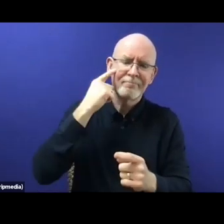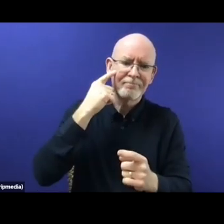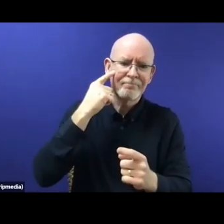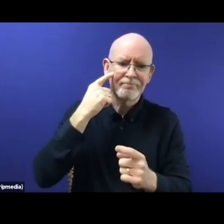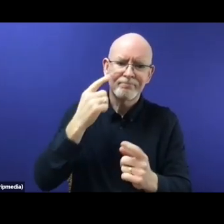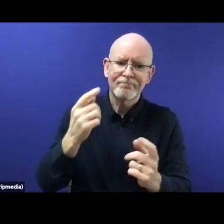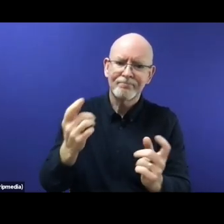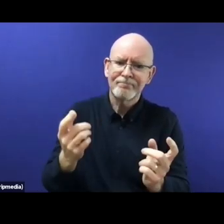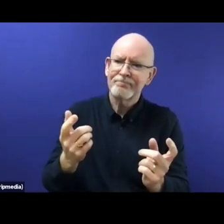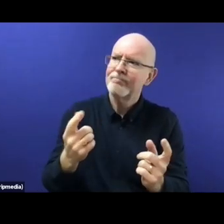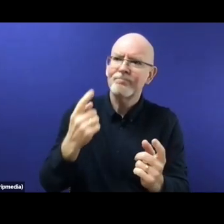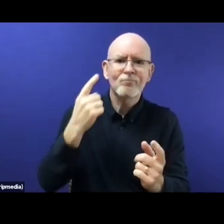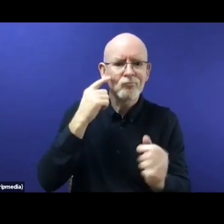on migration and asylum. Thank you.